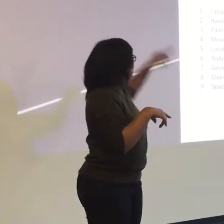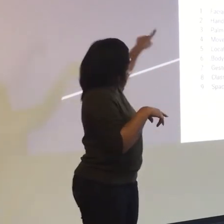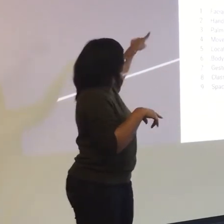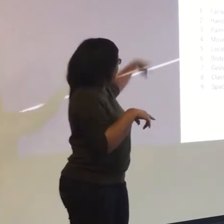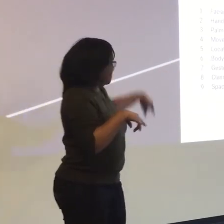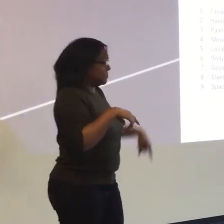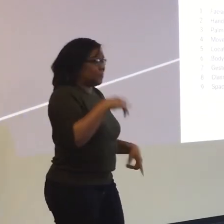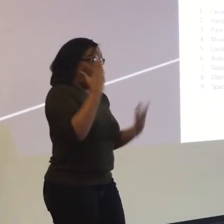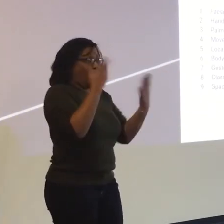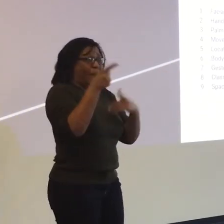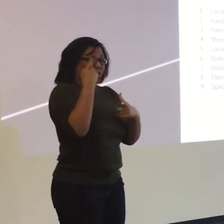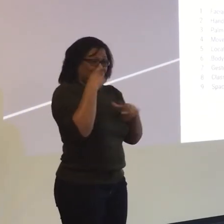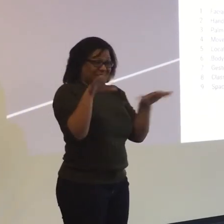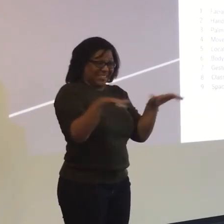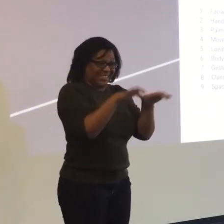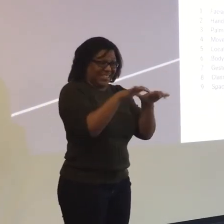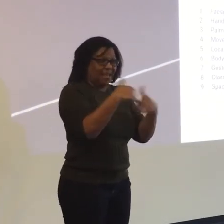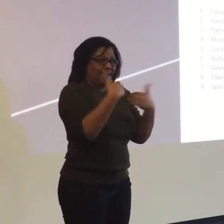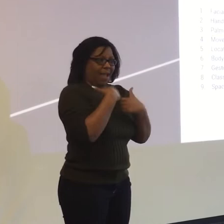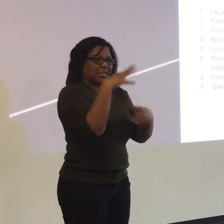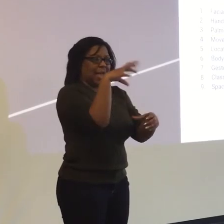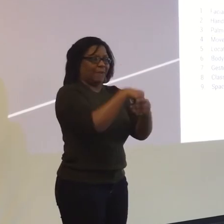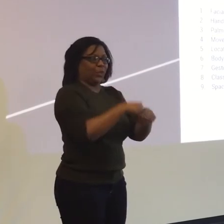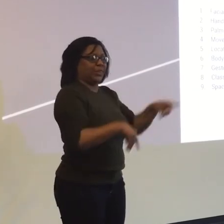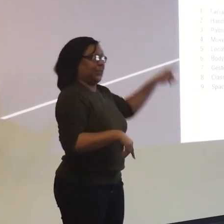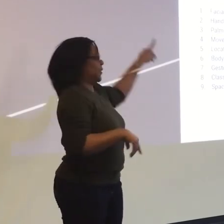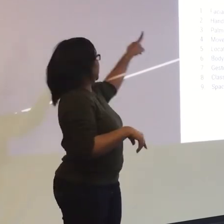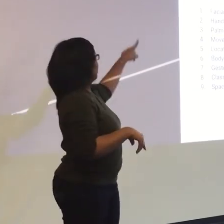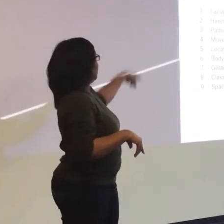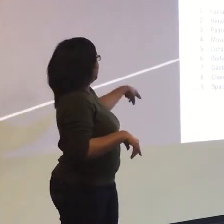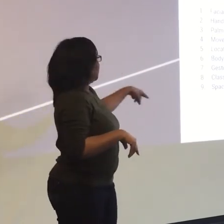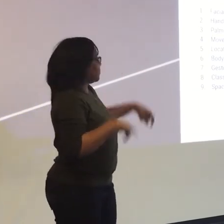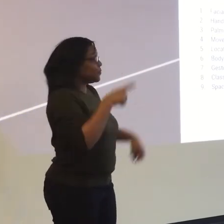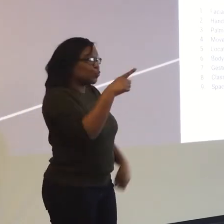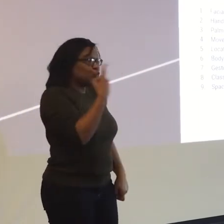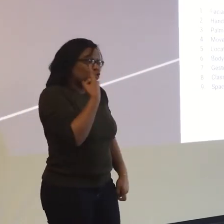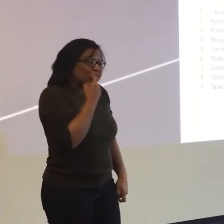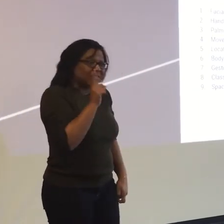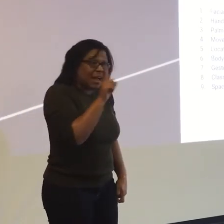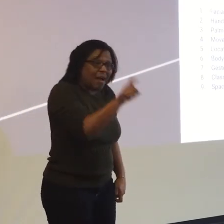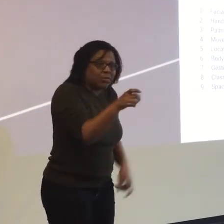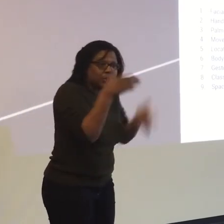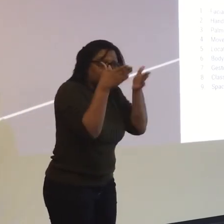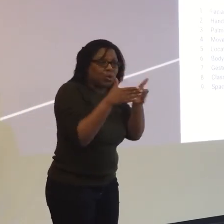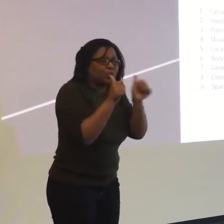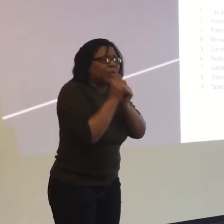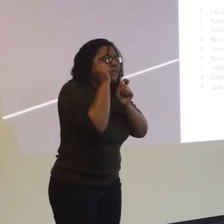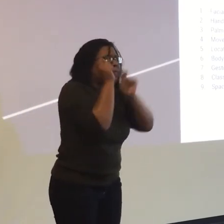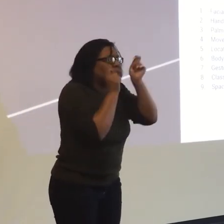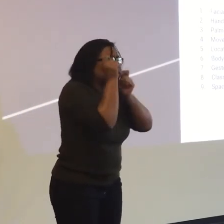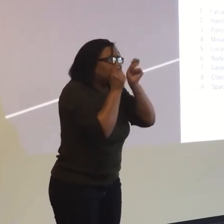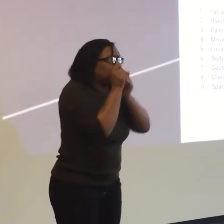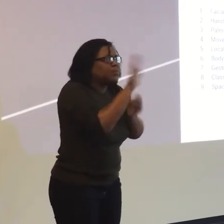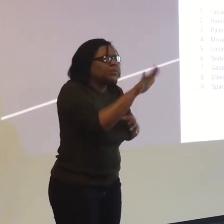If you notice what those signs you use, this is all of the features of sign language that you use in those basic